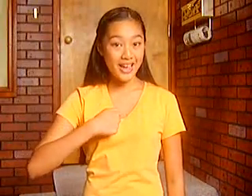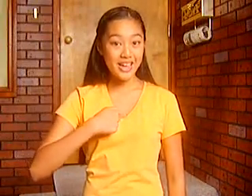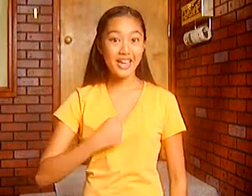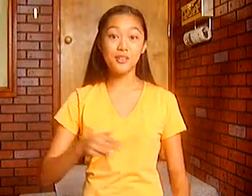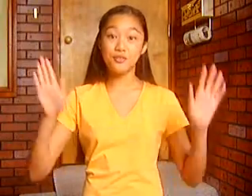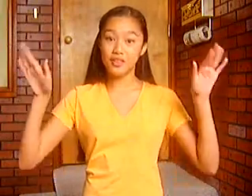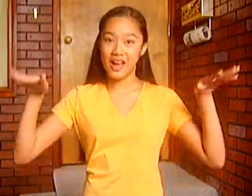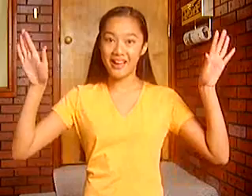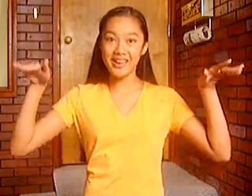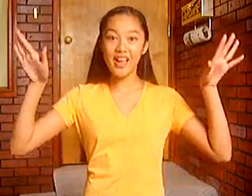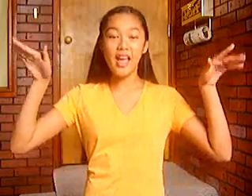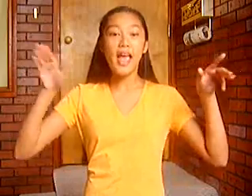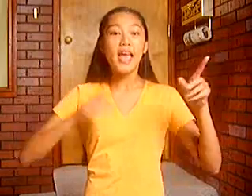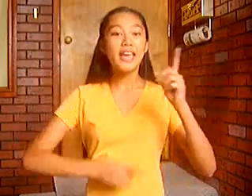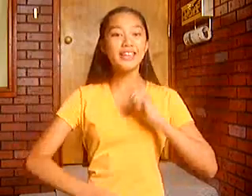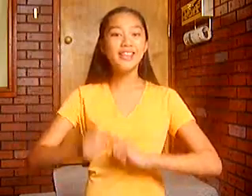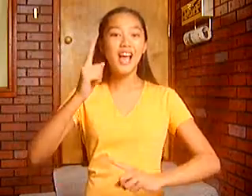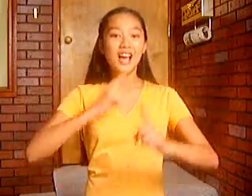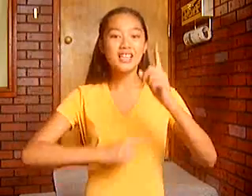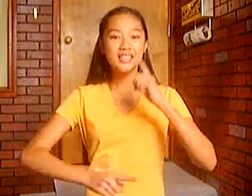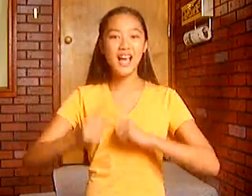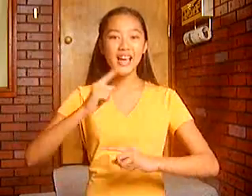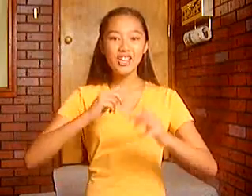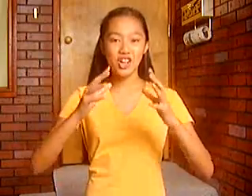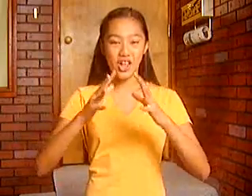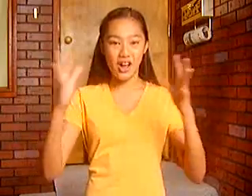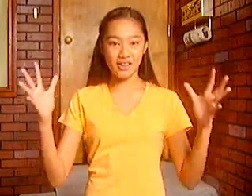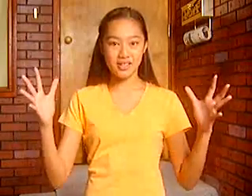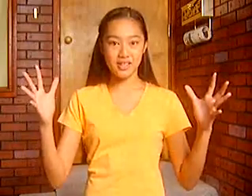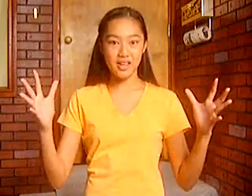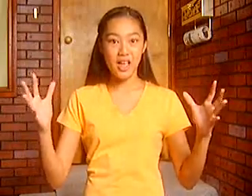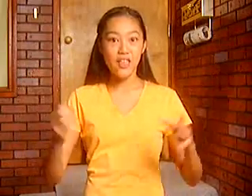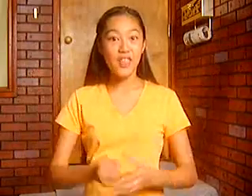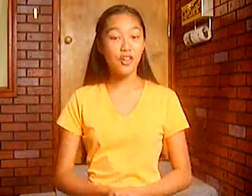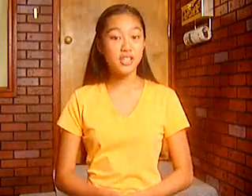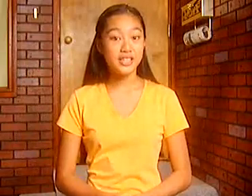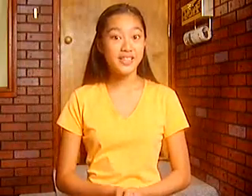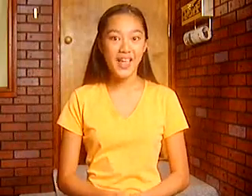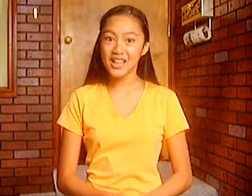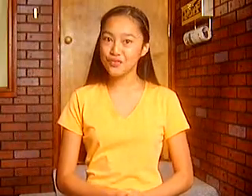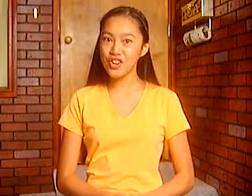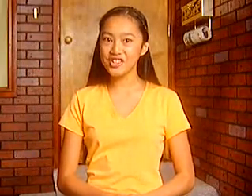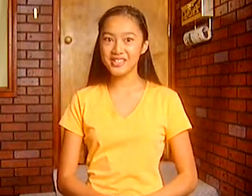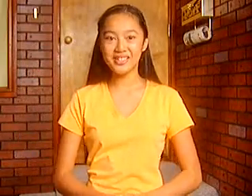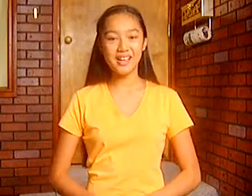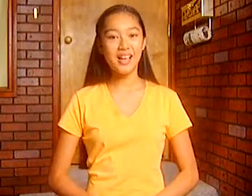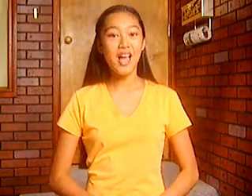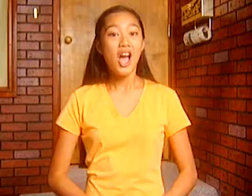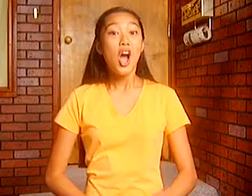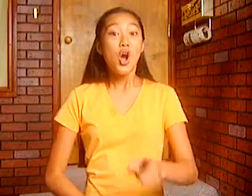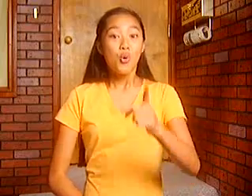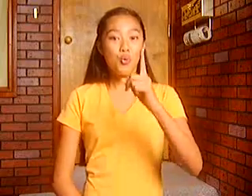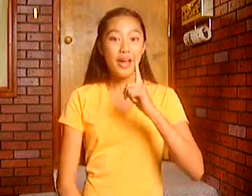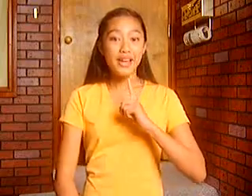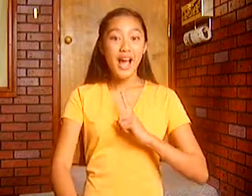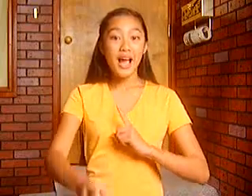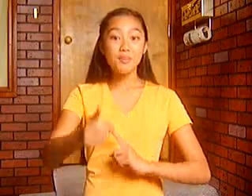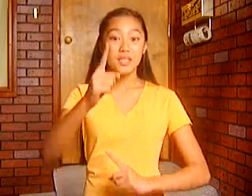can fly in Sign-A-Lot. Now, this is the last verse. When I'm